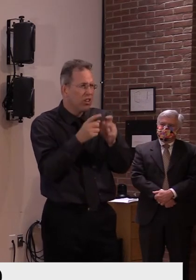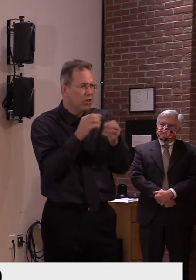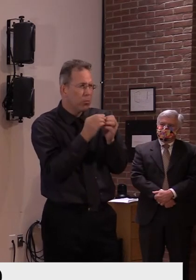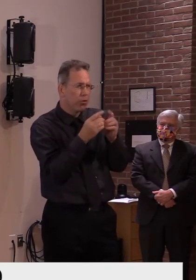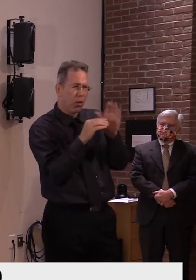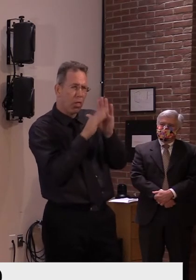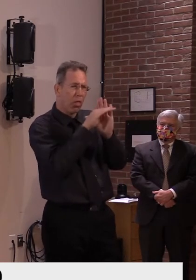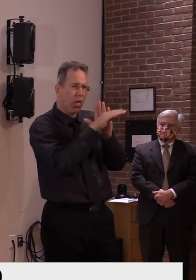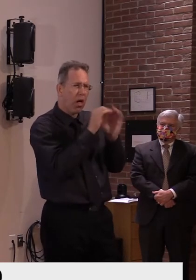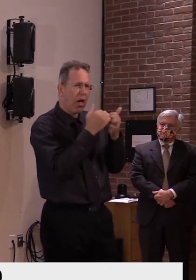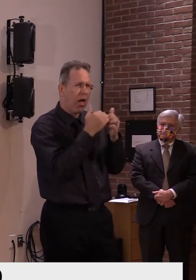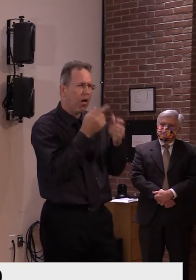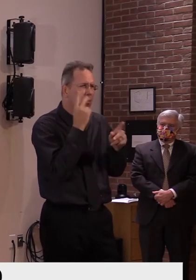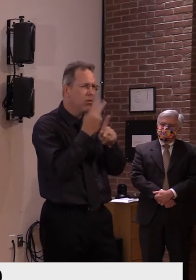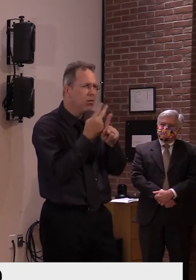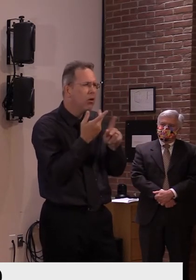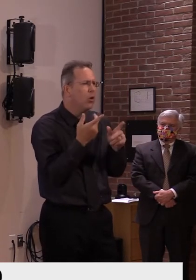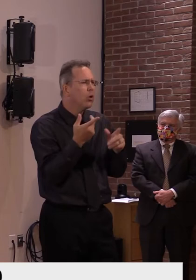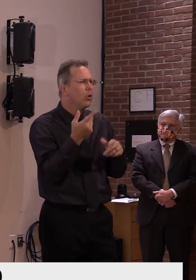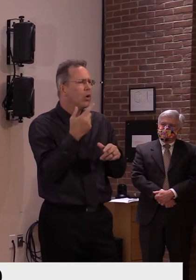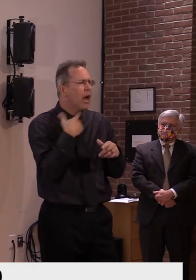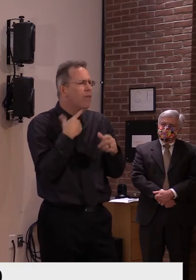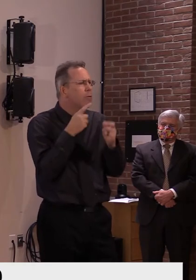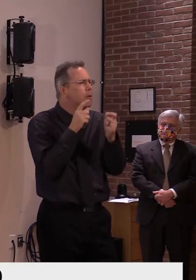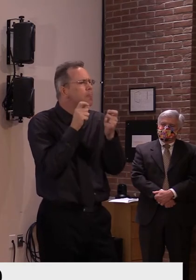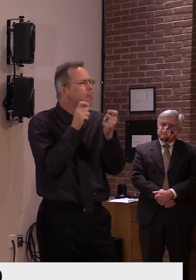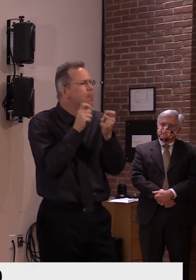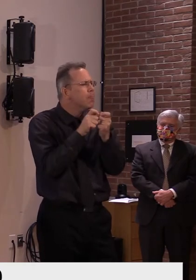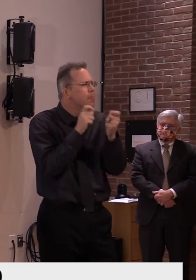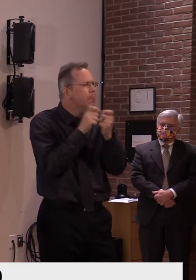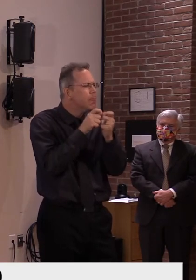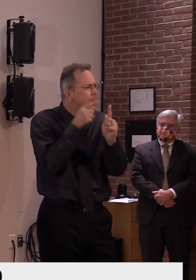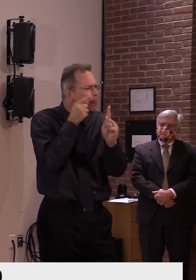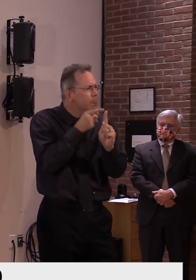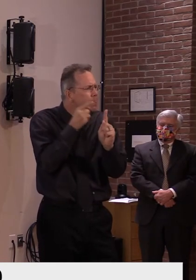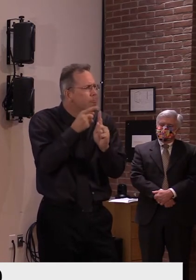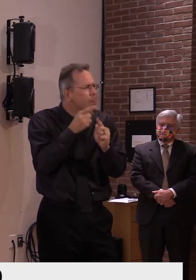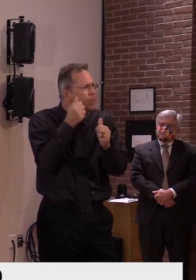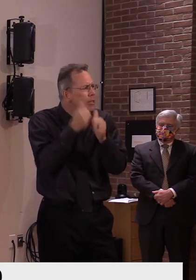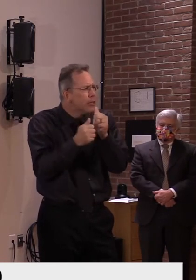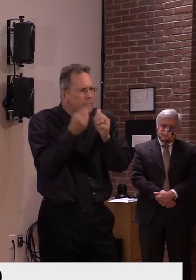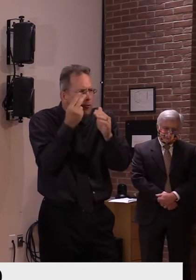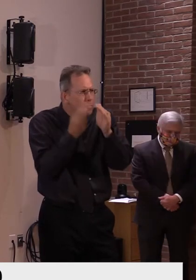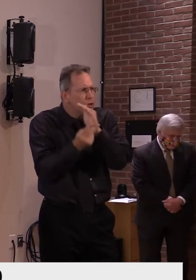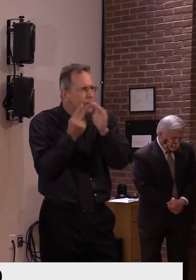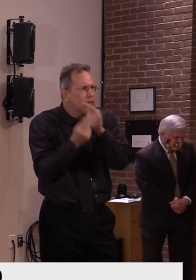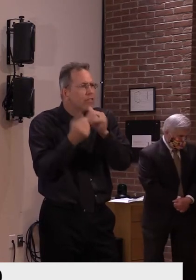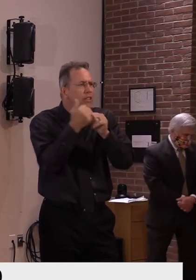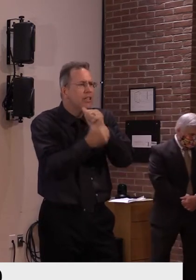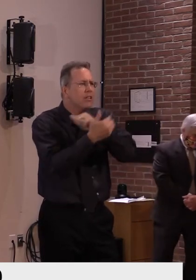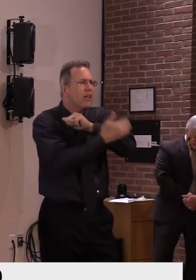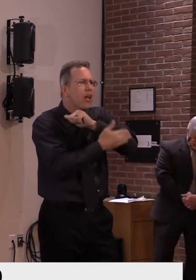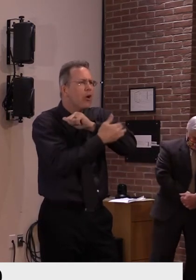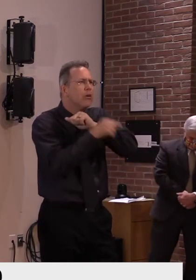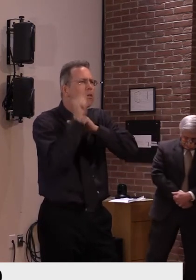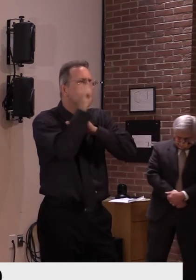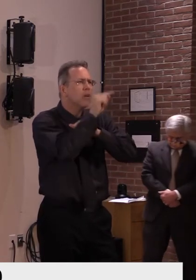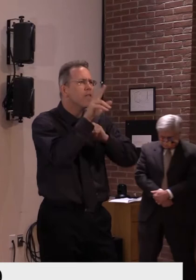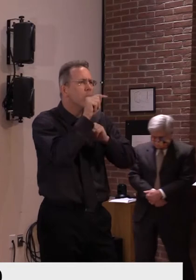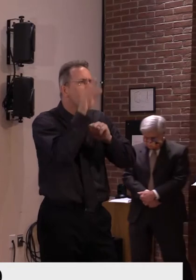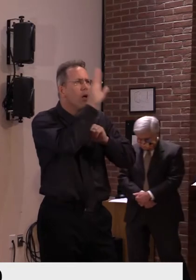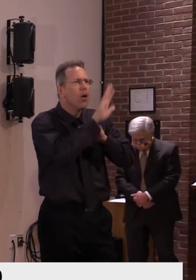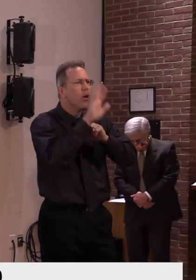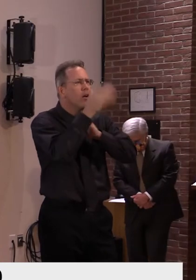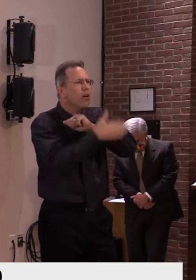projections. I think maybe based on counting. Does the new modeling predict, uh, this increase in cases will be distributed around the state